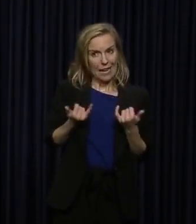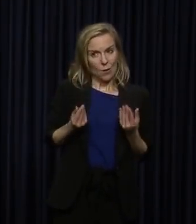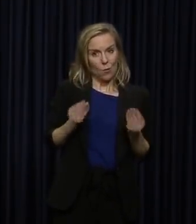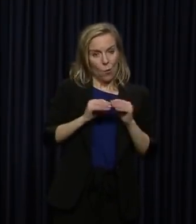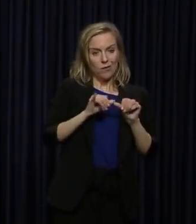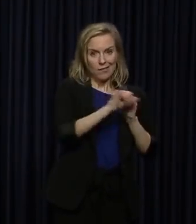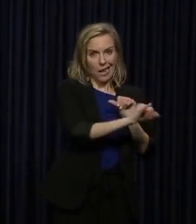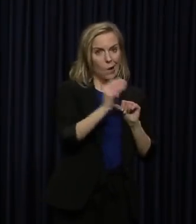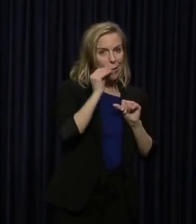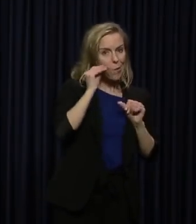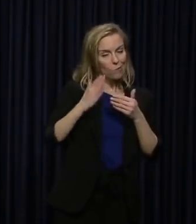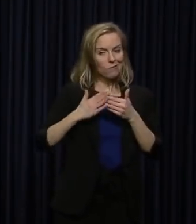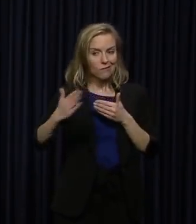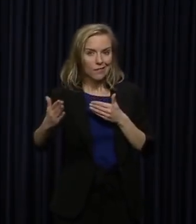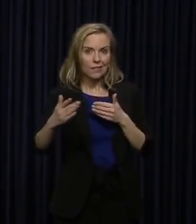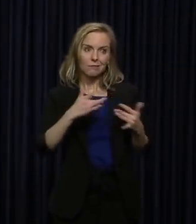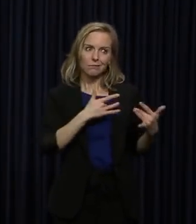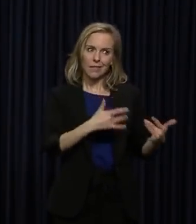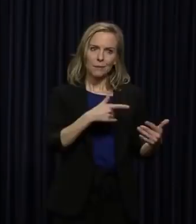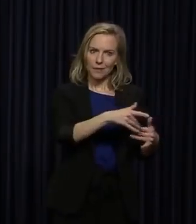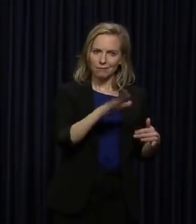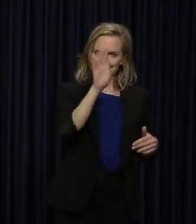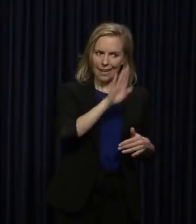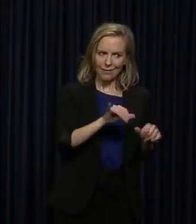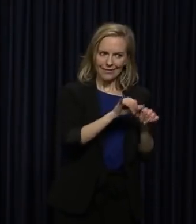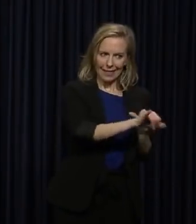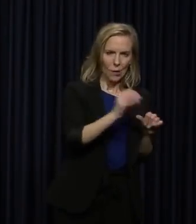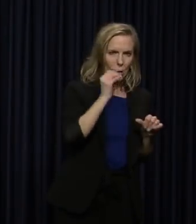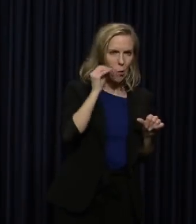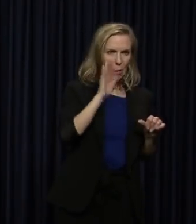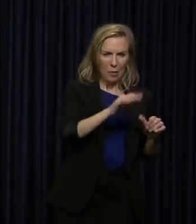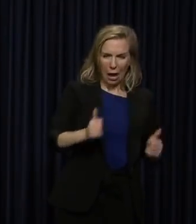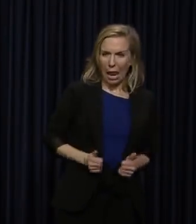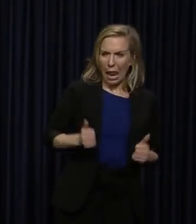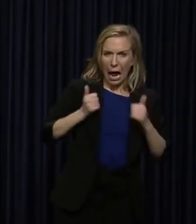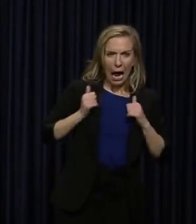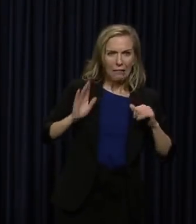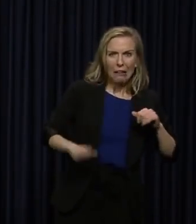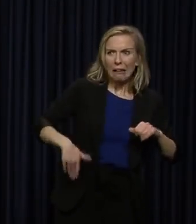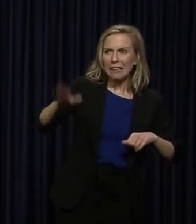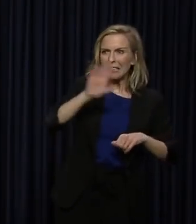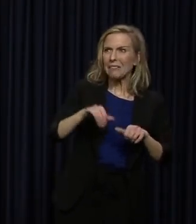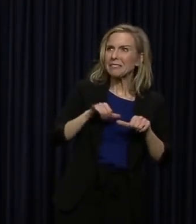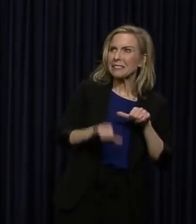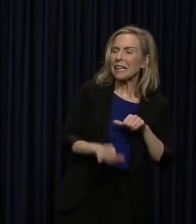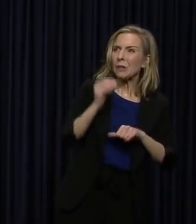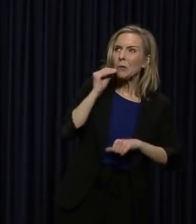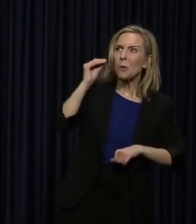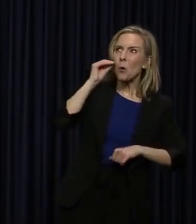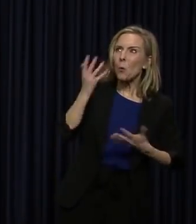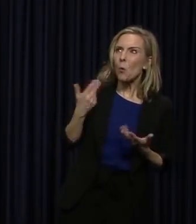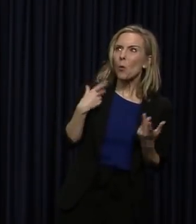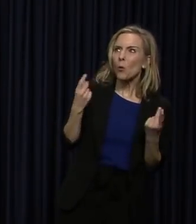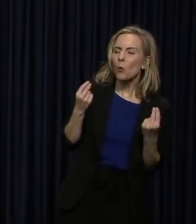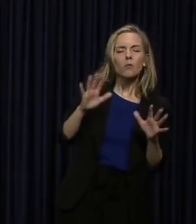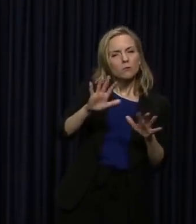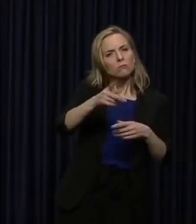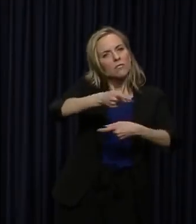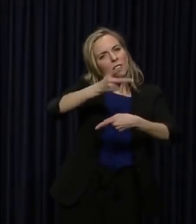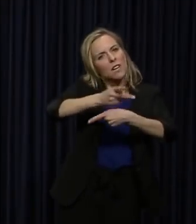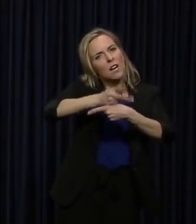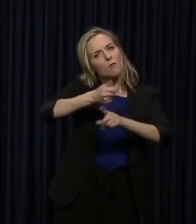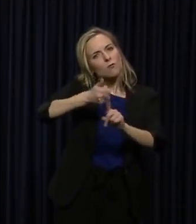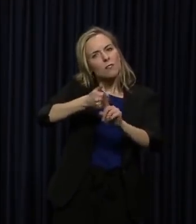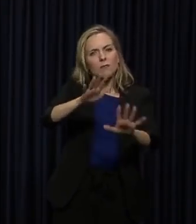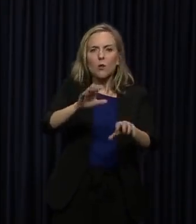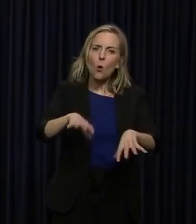moving forward than maybe they have been in their entire lives. So just take care of yourself.